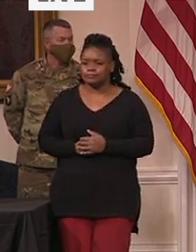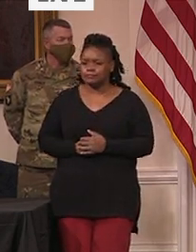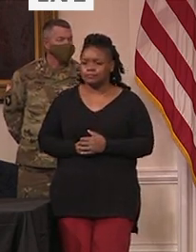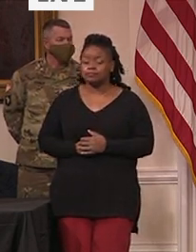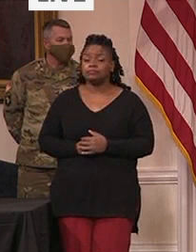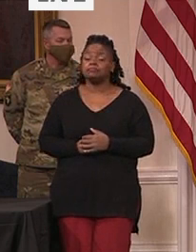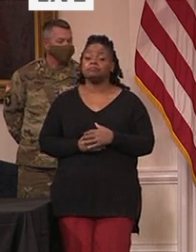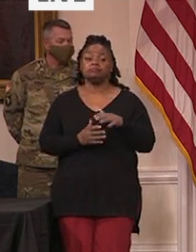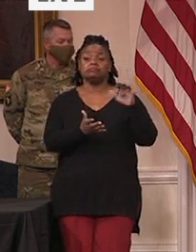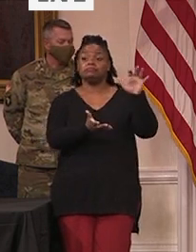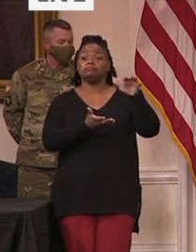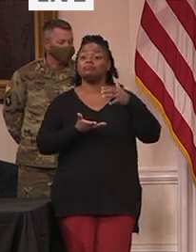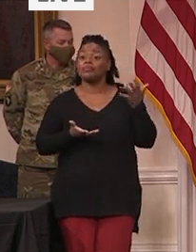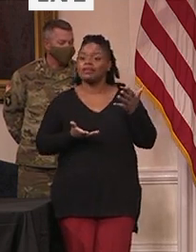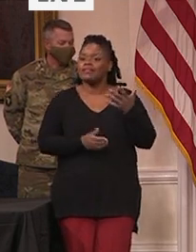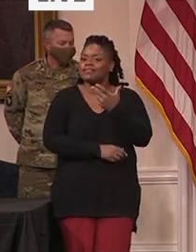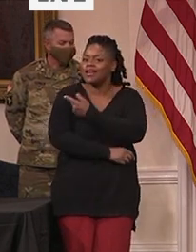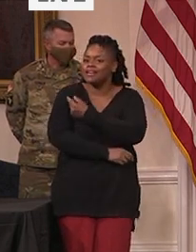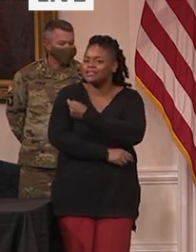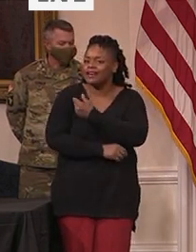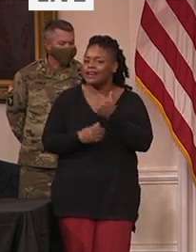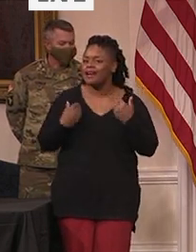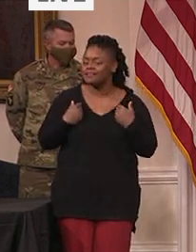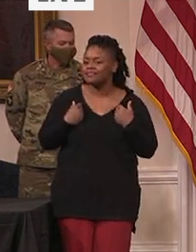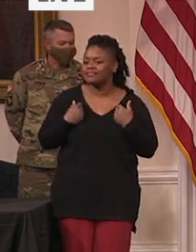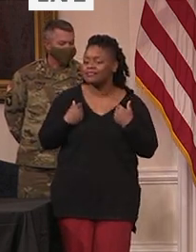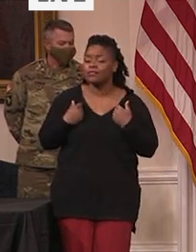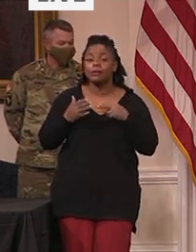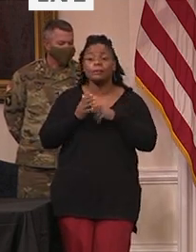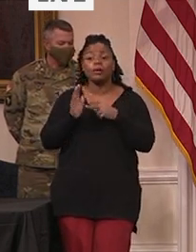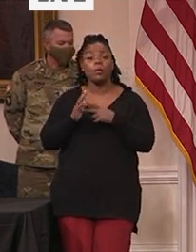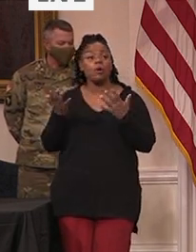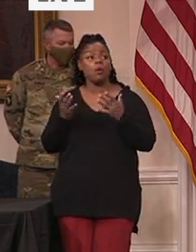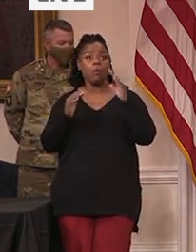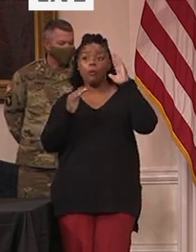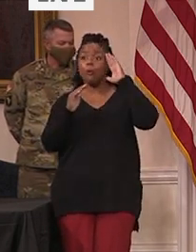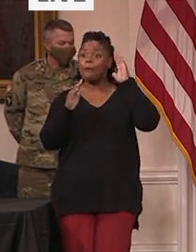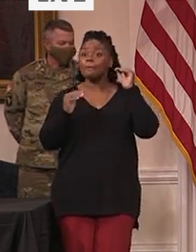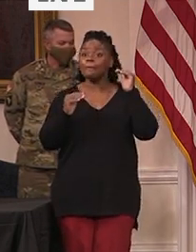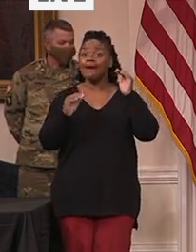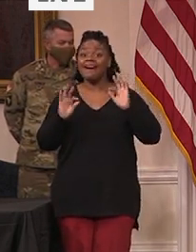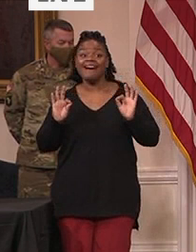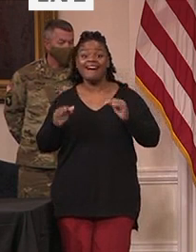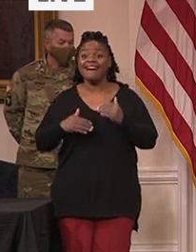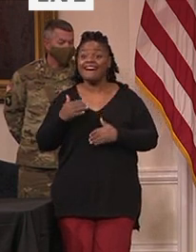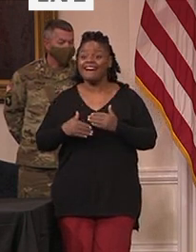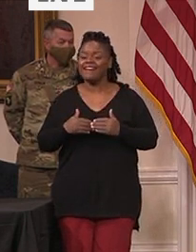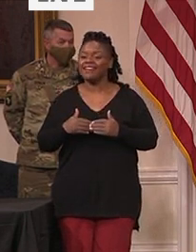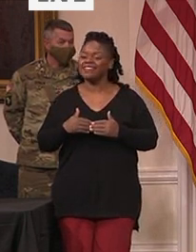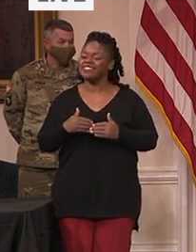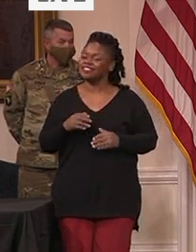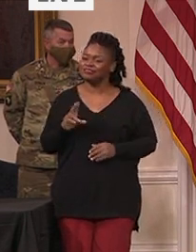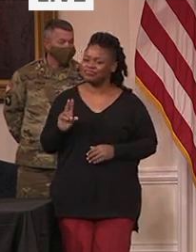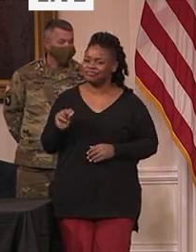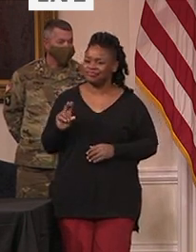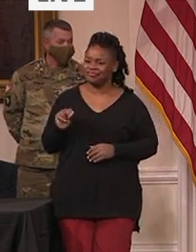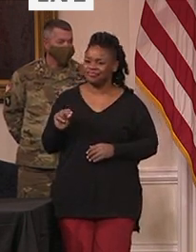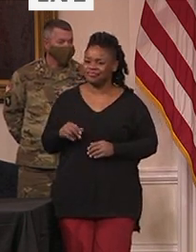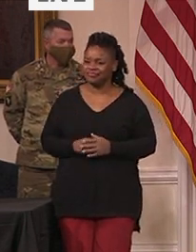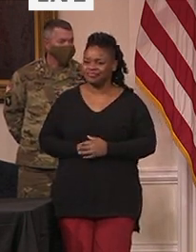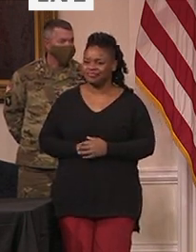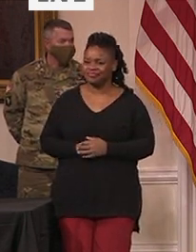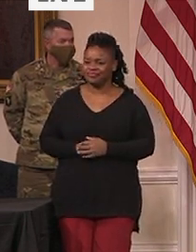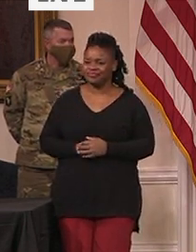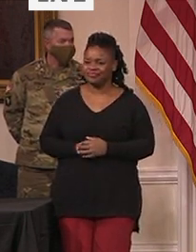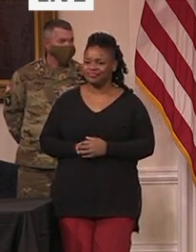does offer us a glimmer of hope, we still have a long way to go in this fight. Distributing